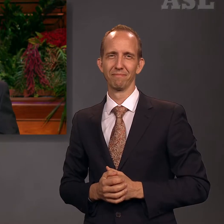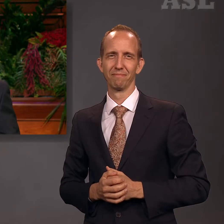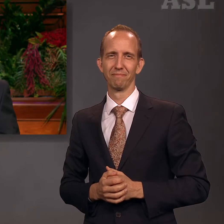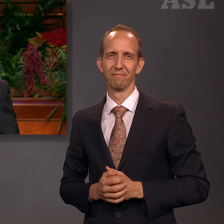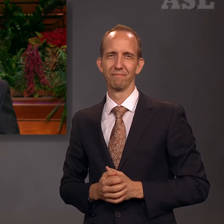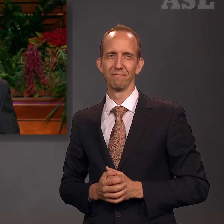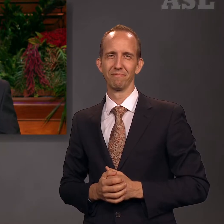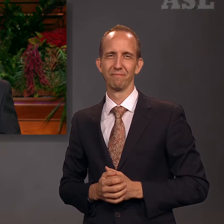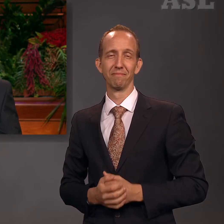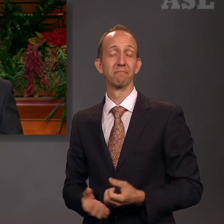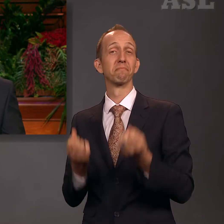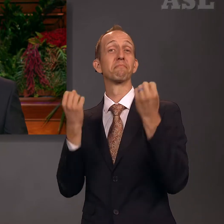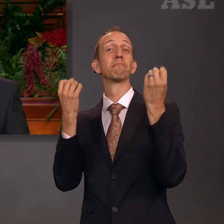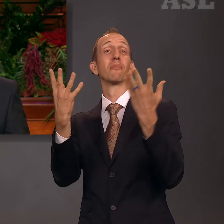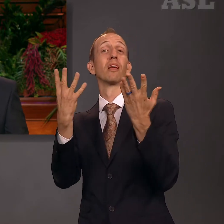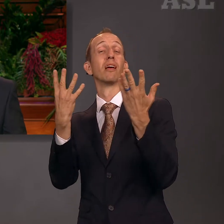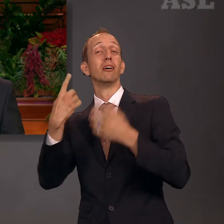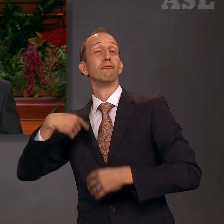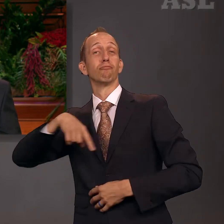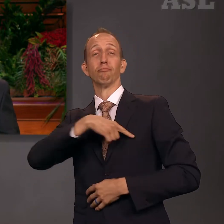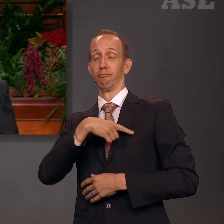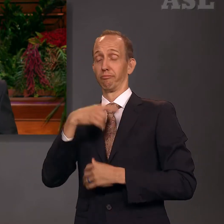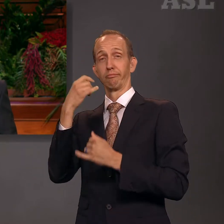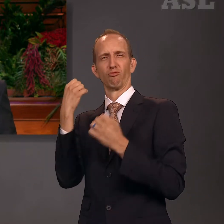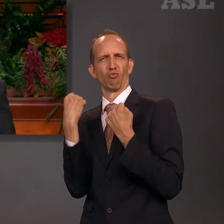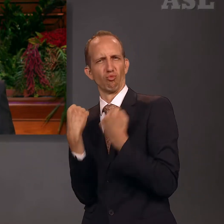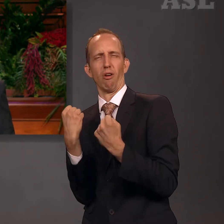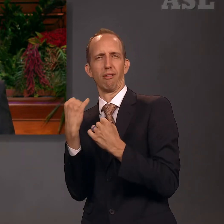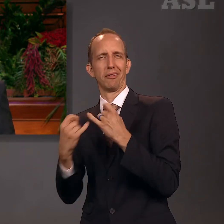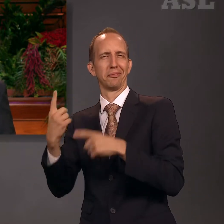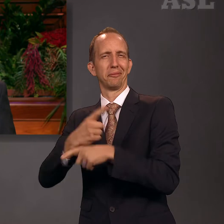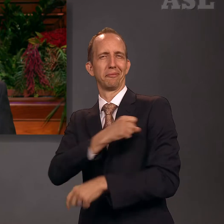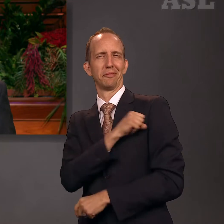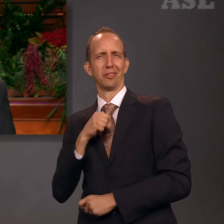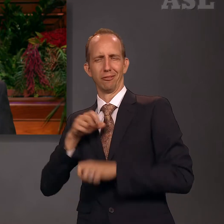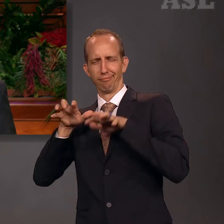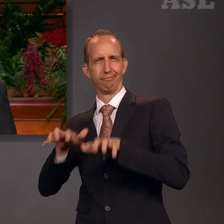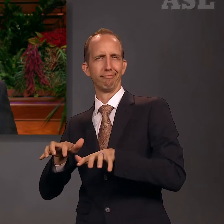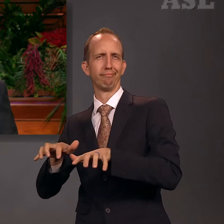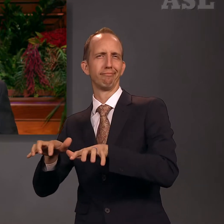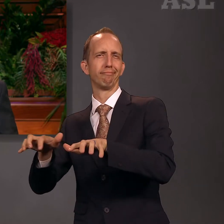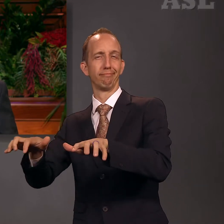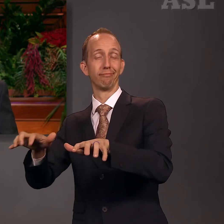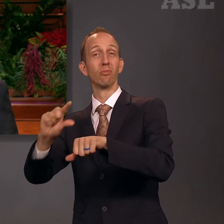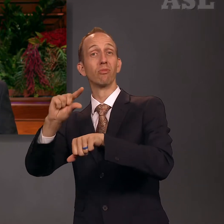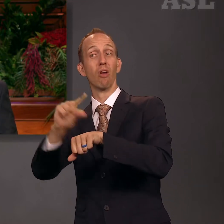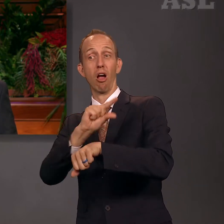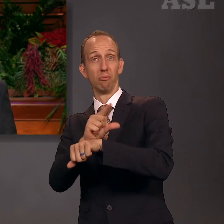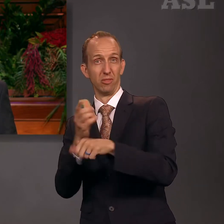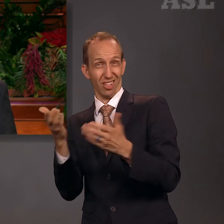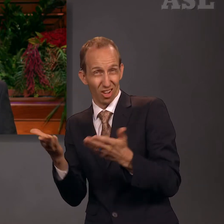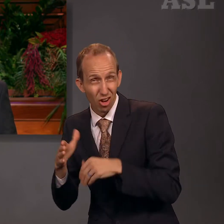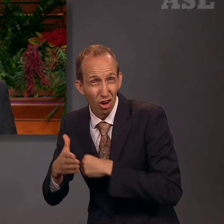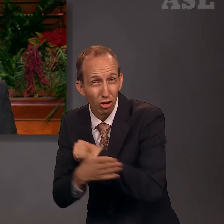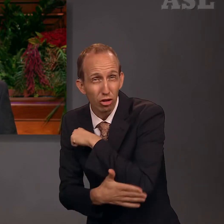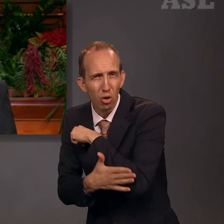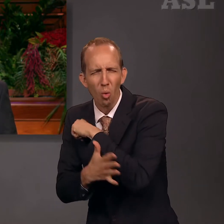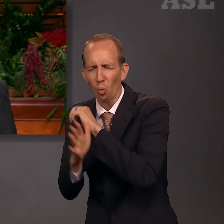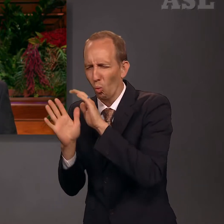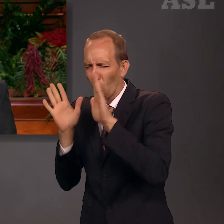Beyond the many, many thousands of faithful Latter-day Saints, the miracle of the gospel has brought positive changes